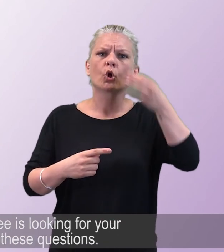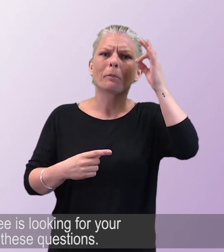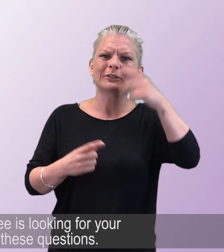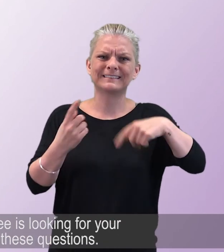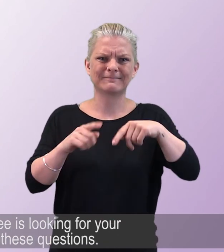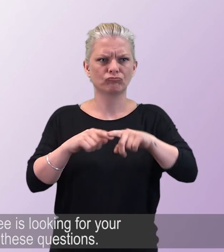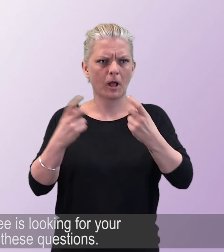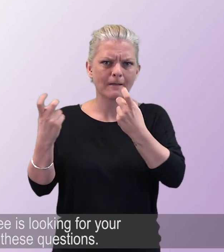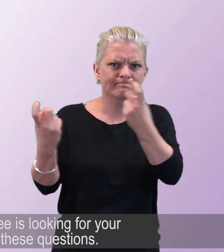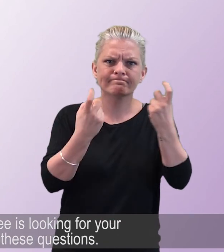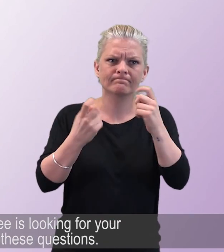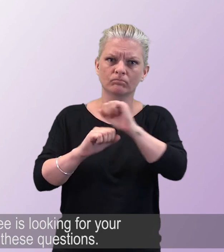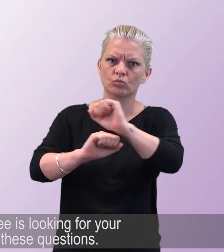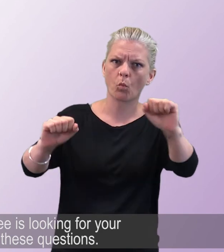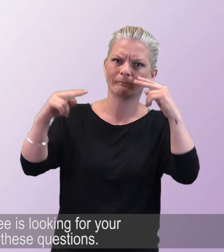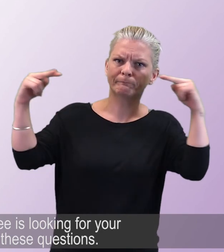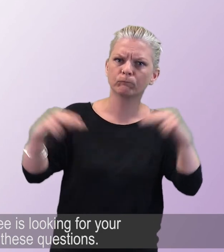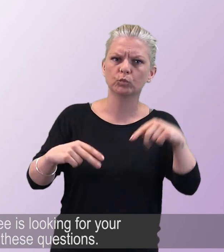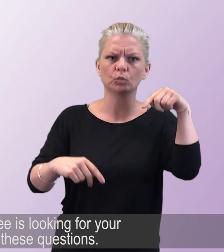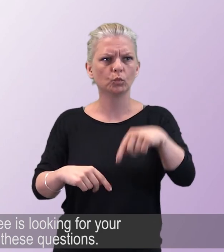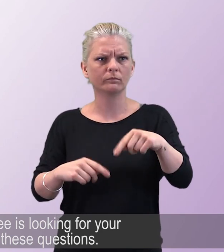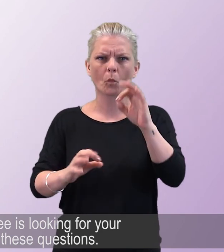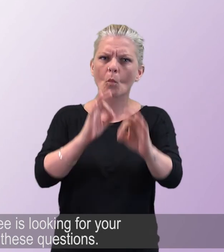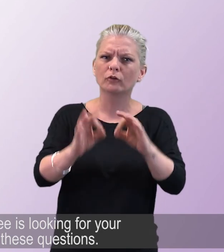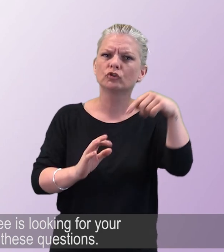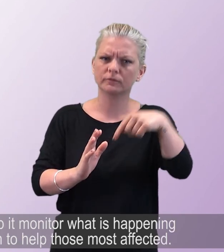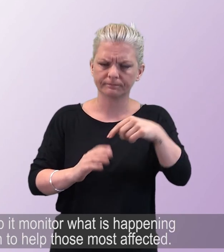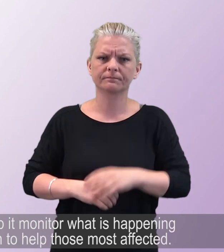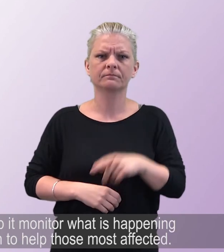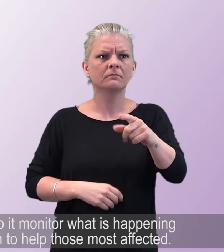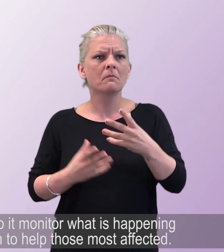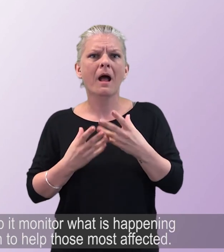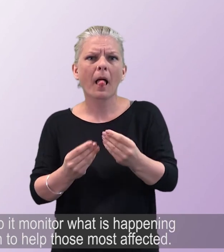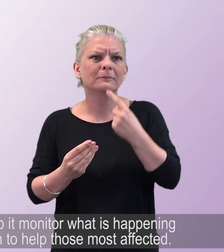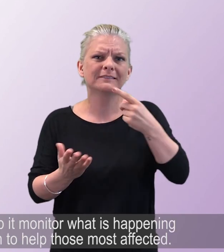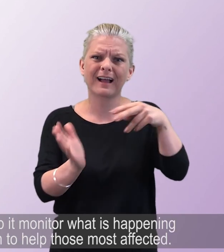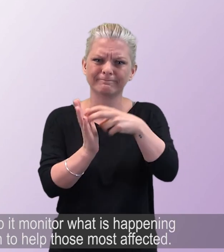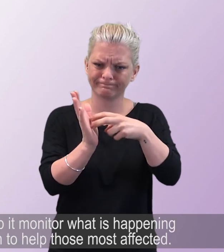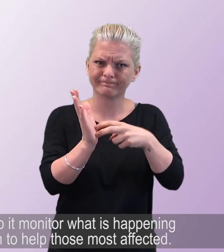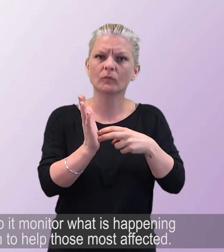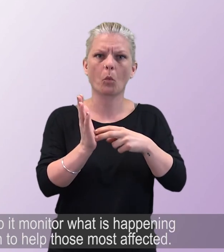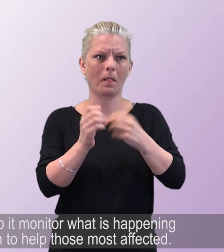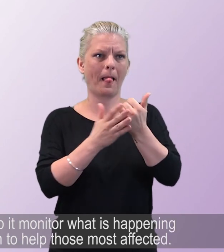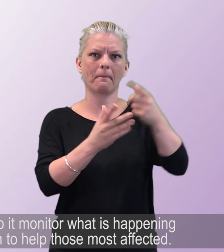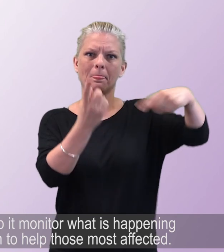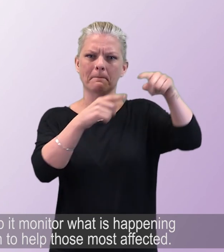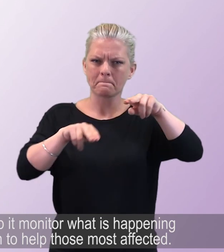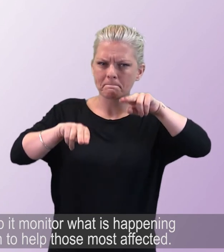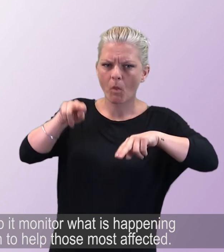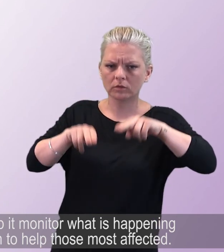The committee is looking for your views on these questions. What you say will help it monitor what is happening so